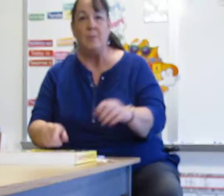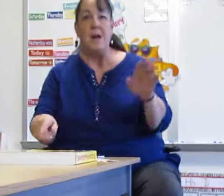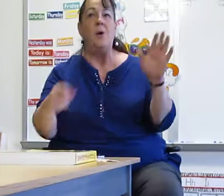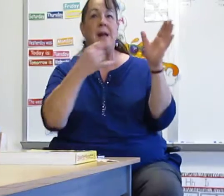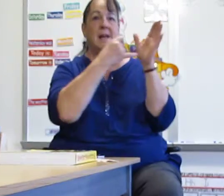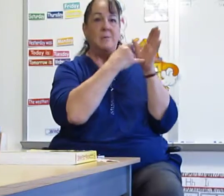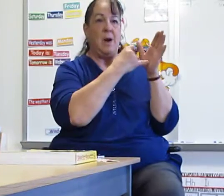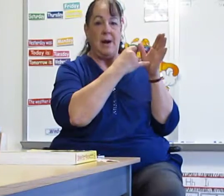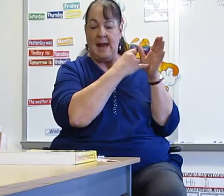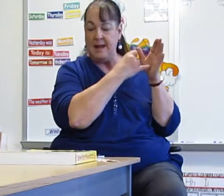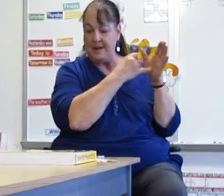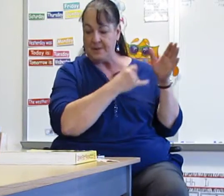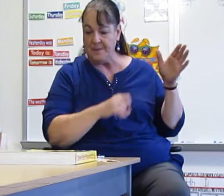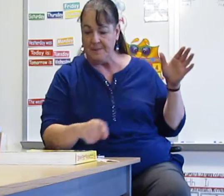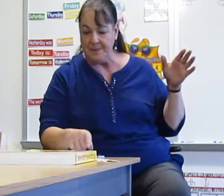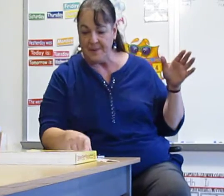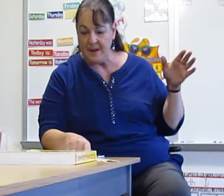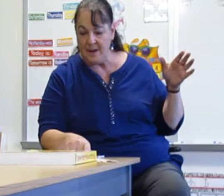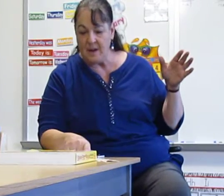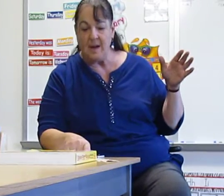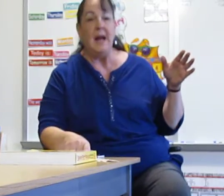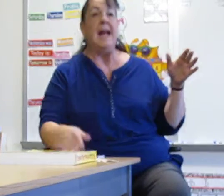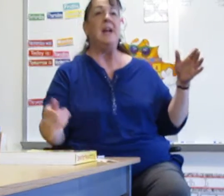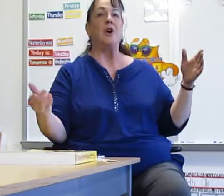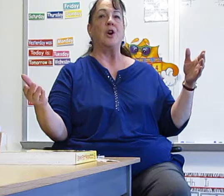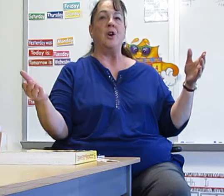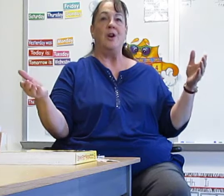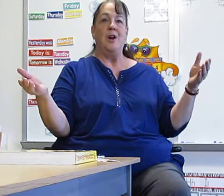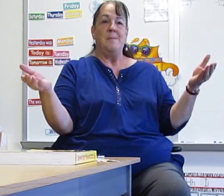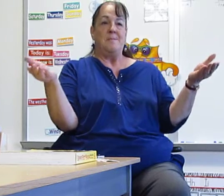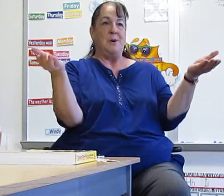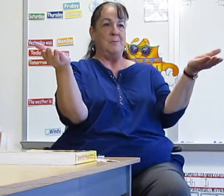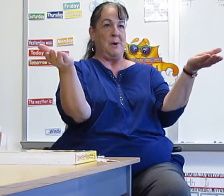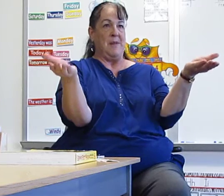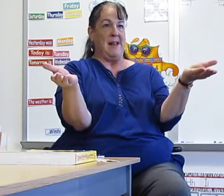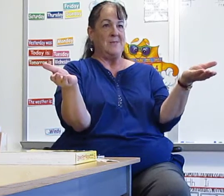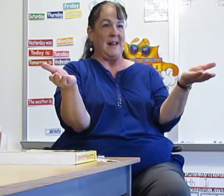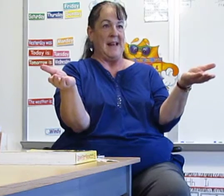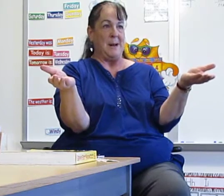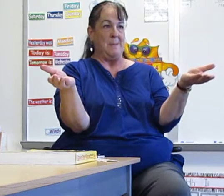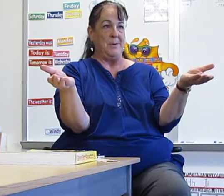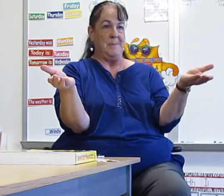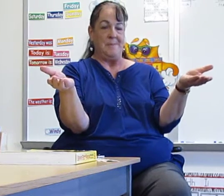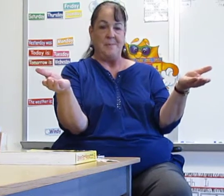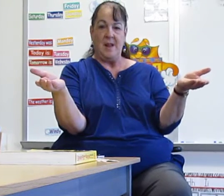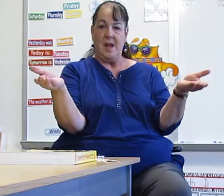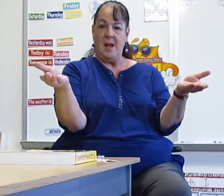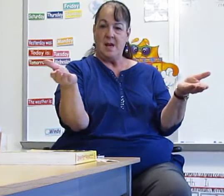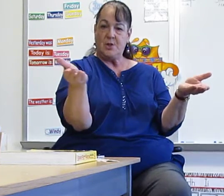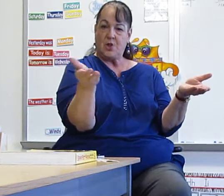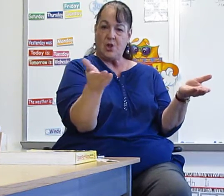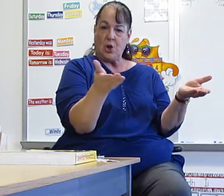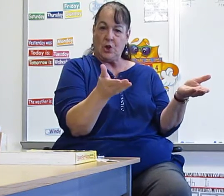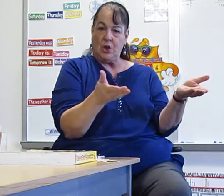We know it. We already had it. Here. Put both hands flat up. Circle.